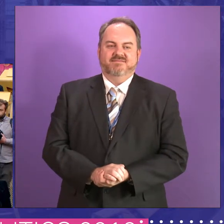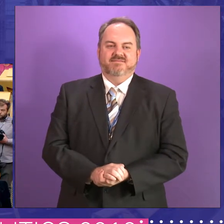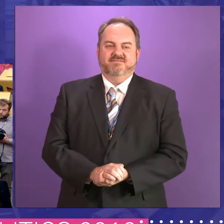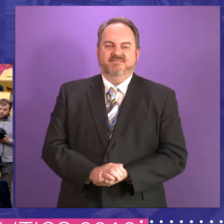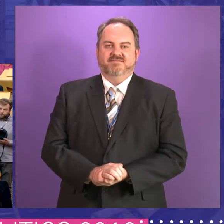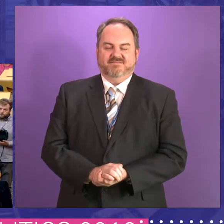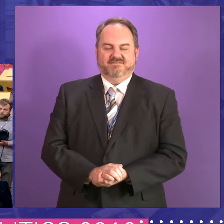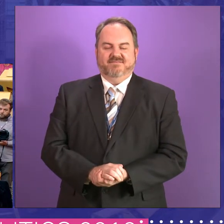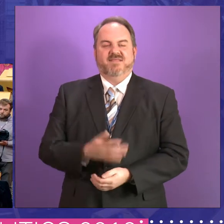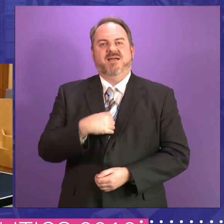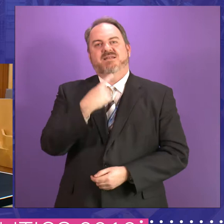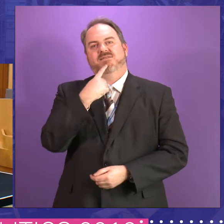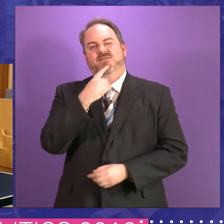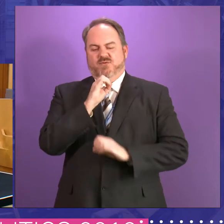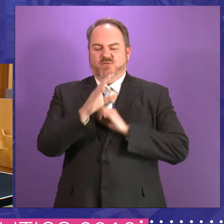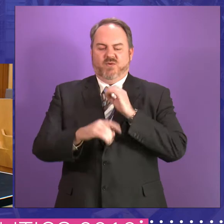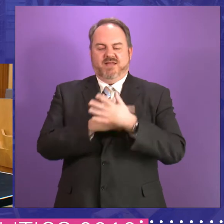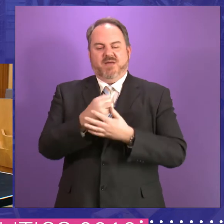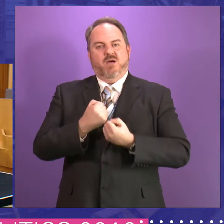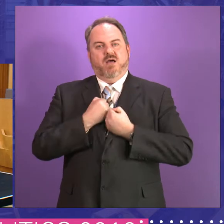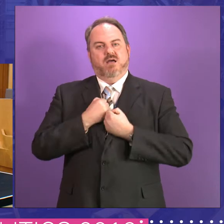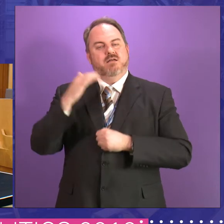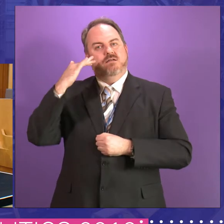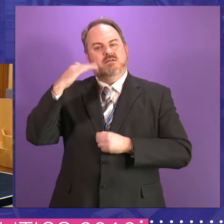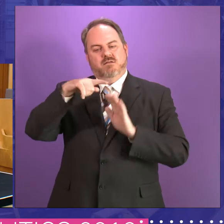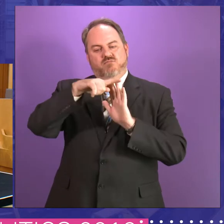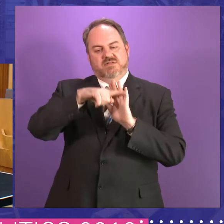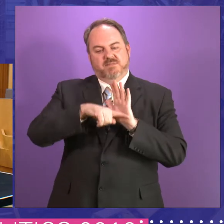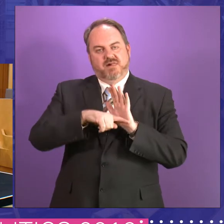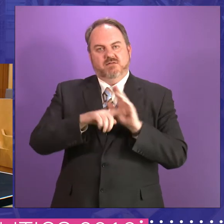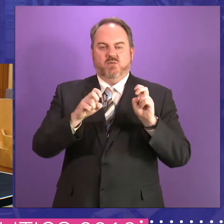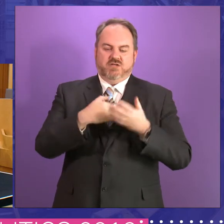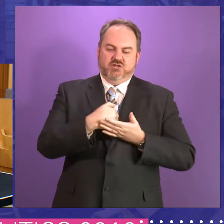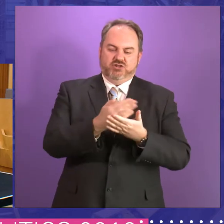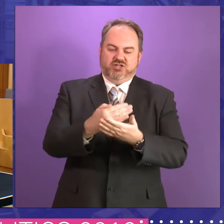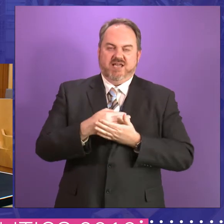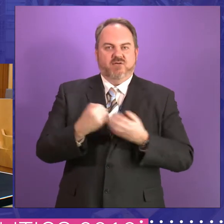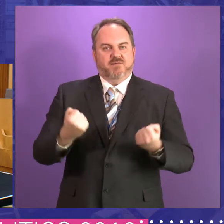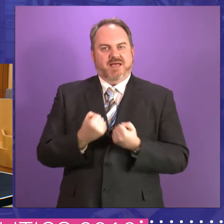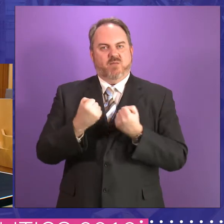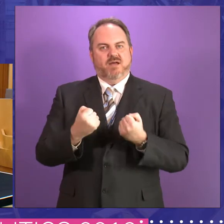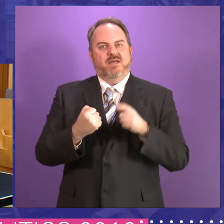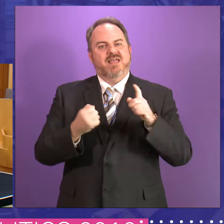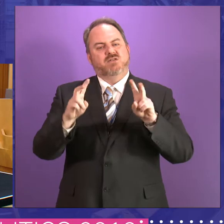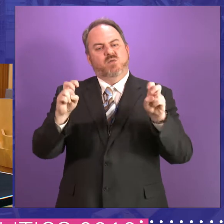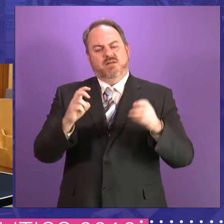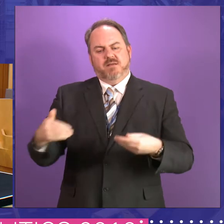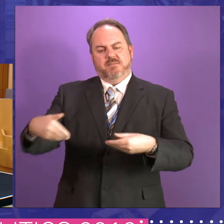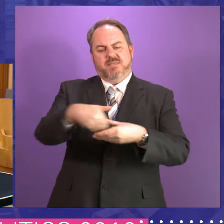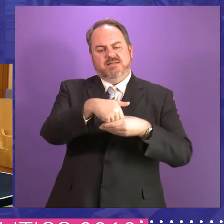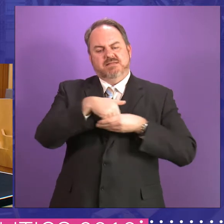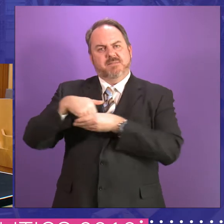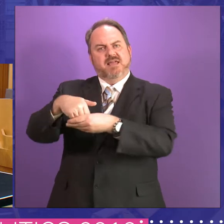Now, I talked earlier about the principles. One of the principles is the sharing of power, often translated into what's called participative democracy.